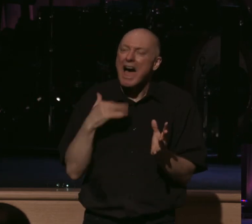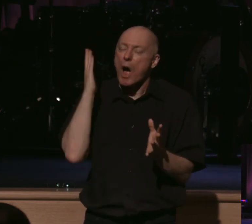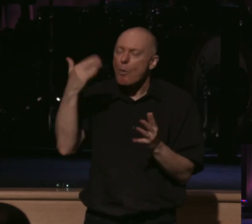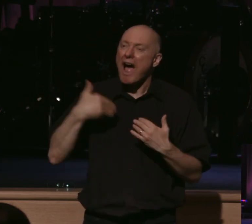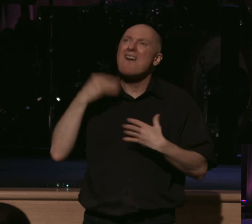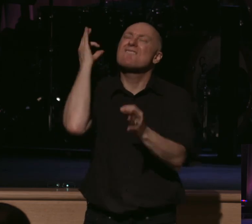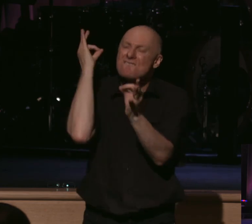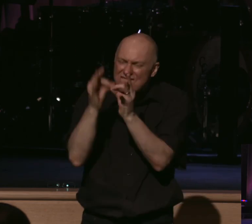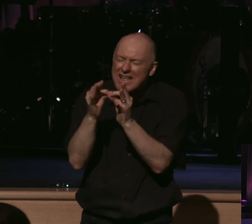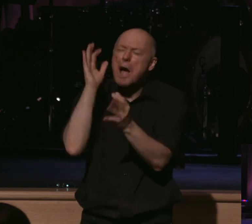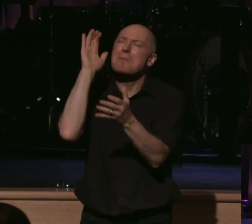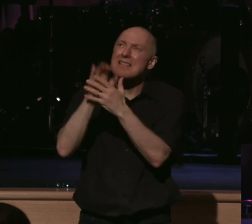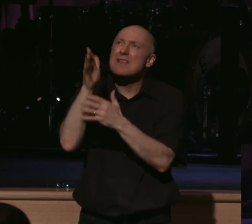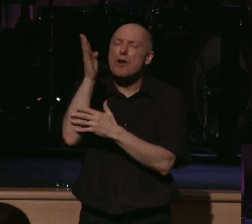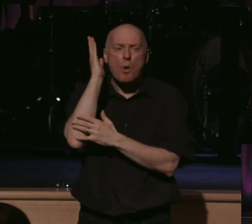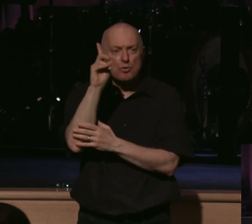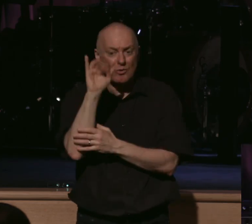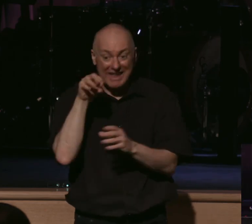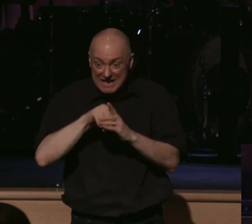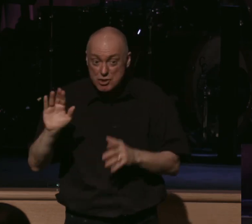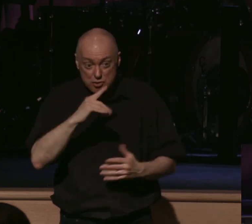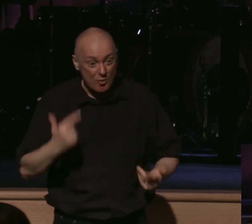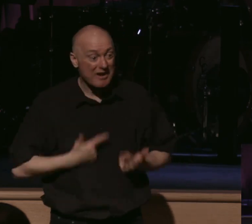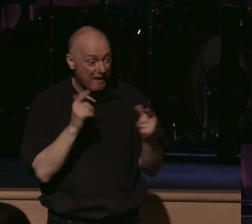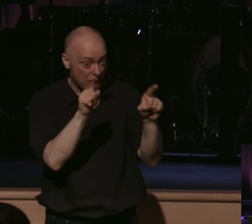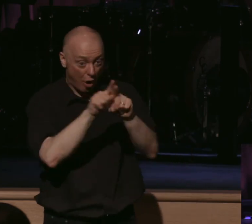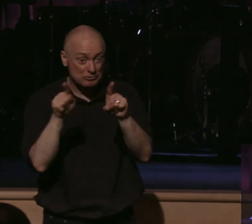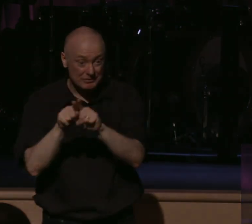faith. And believe God wants to do that for your life as well. God wants to do that.